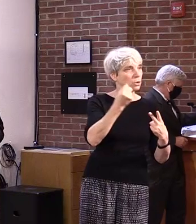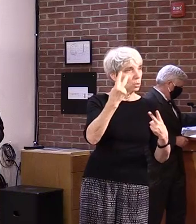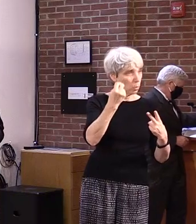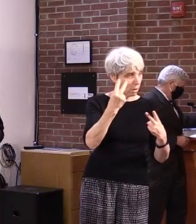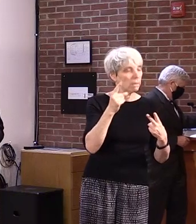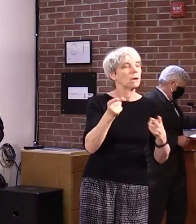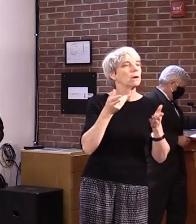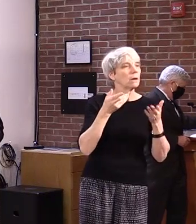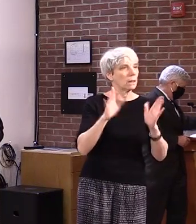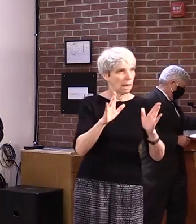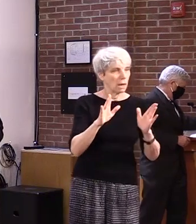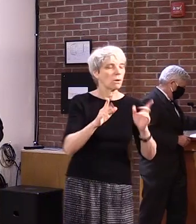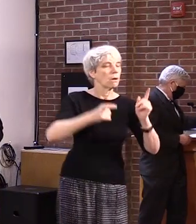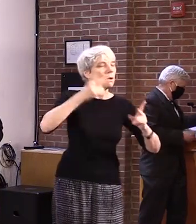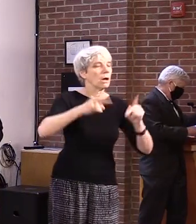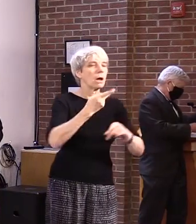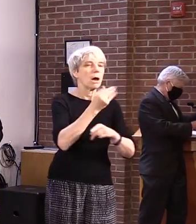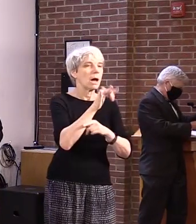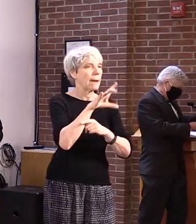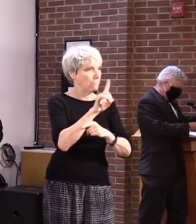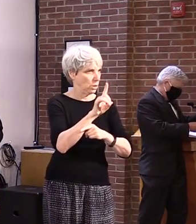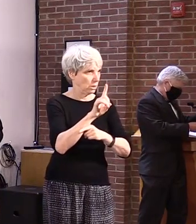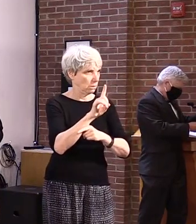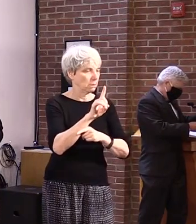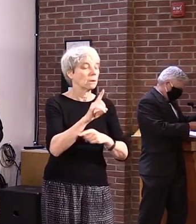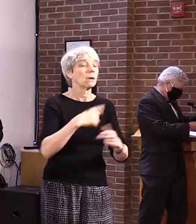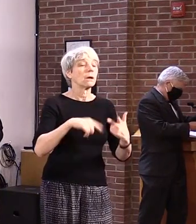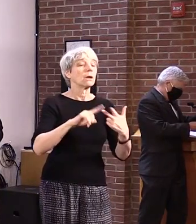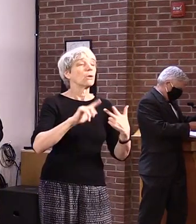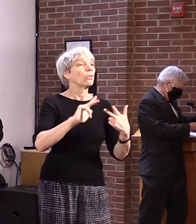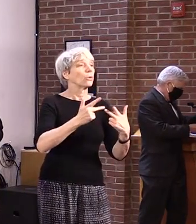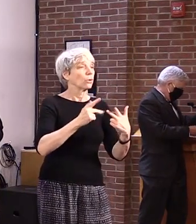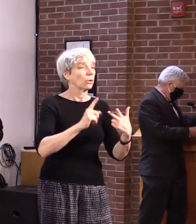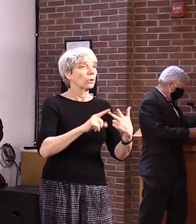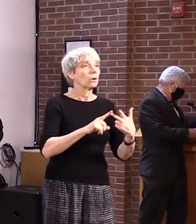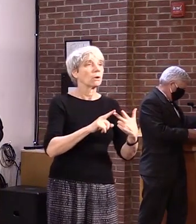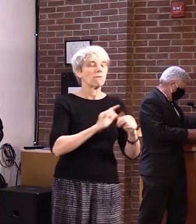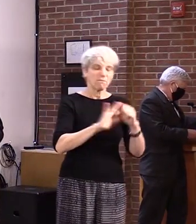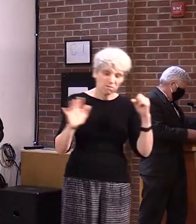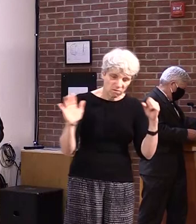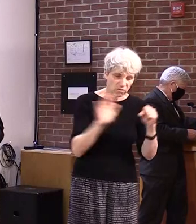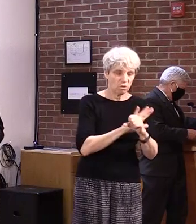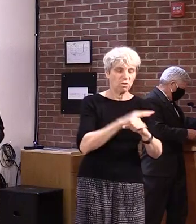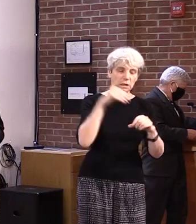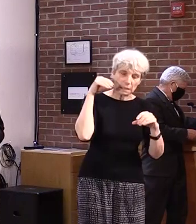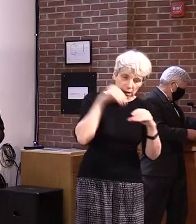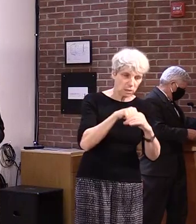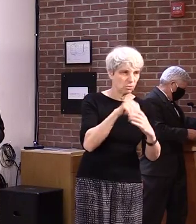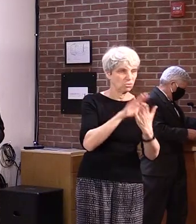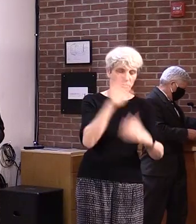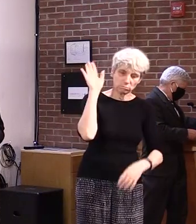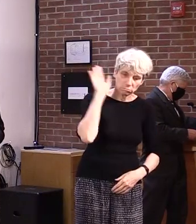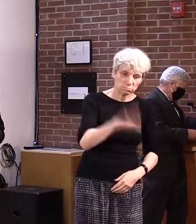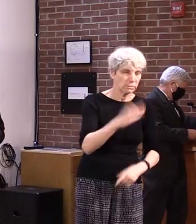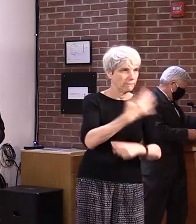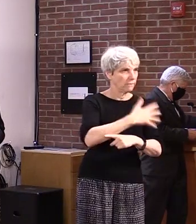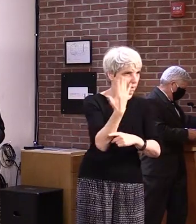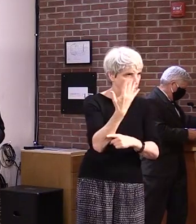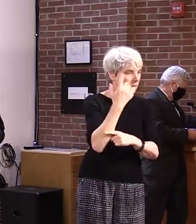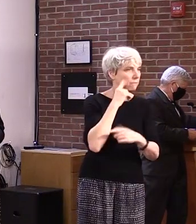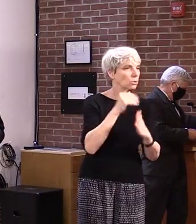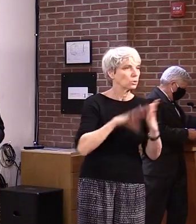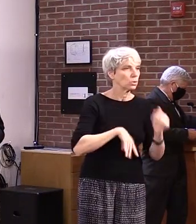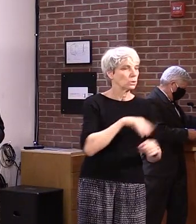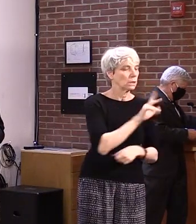in-person and remote learning. The third option is full in-person instruction every day of the week for students in grades K through